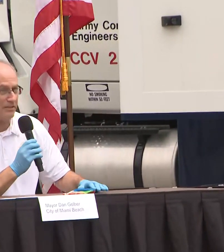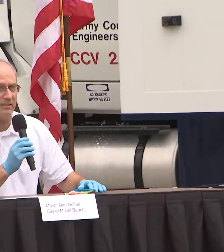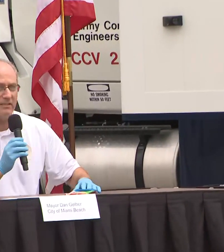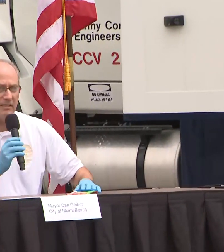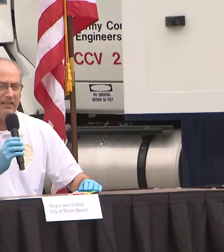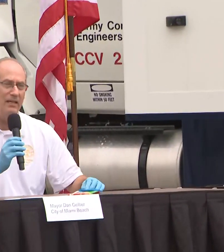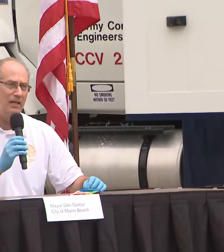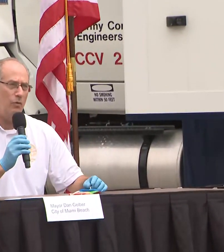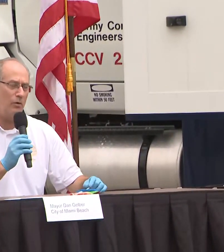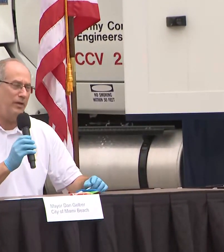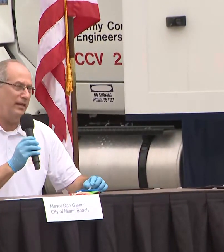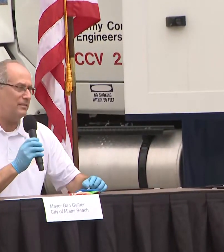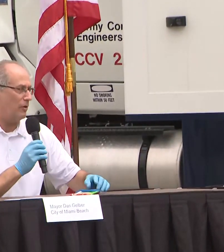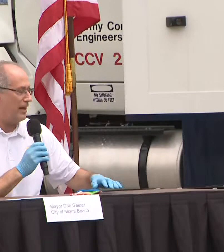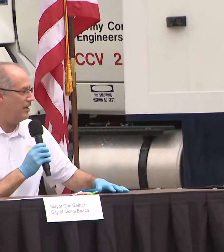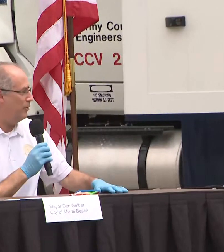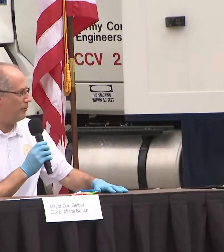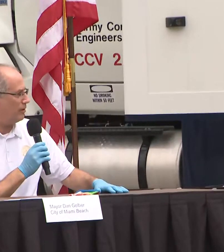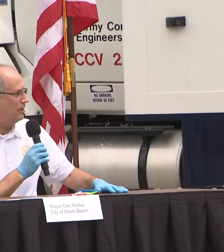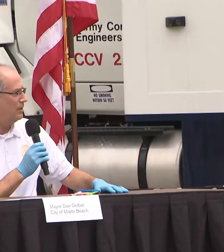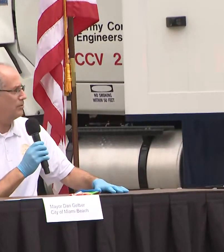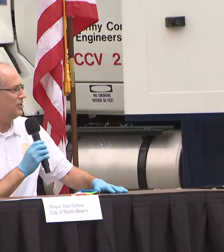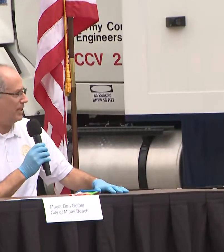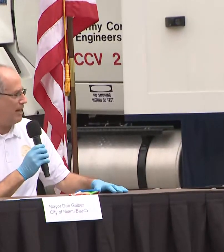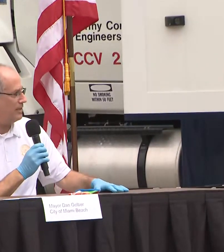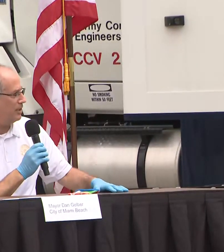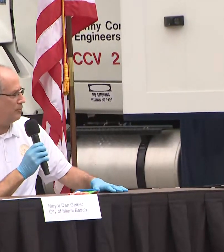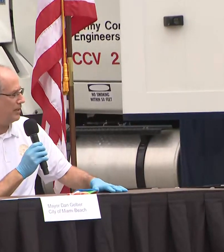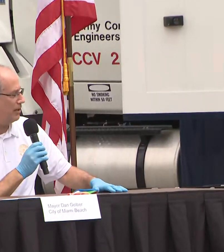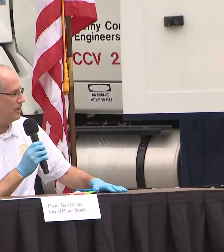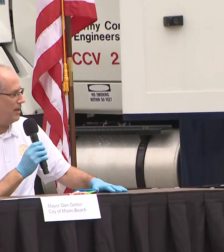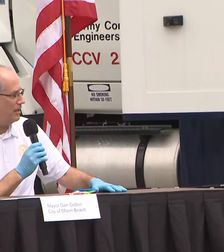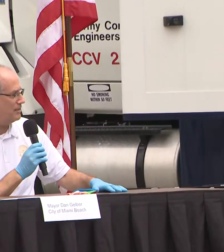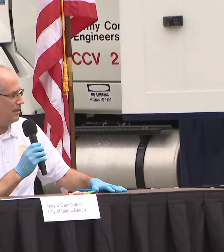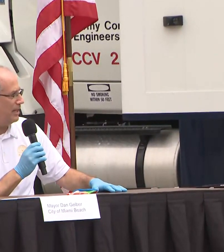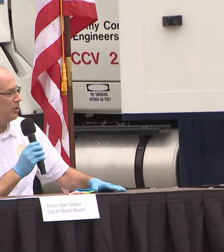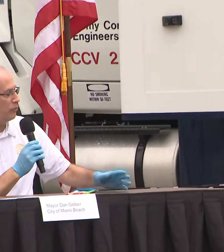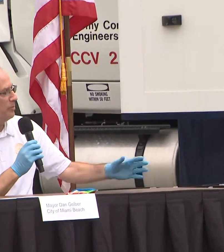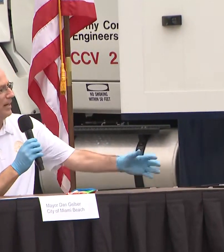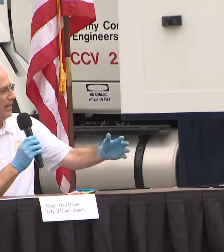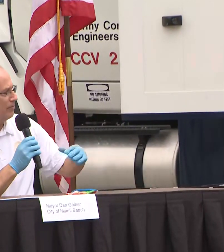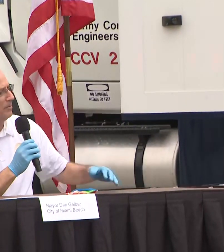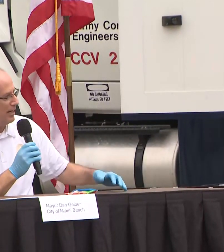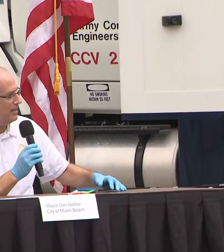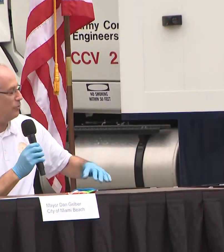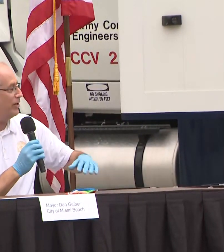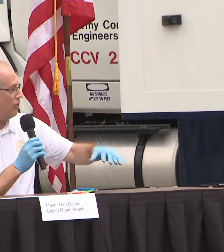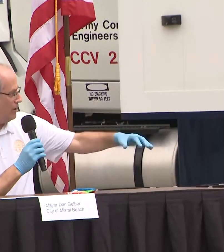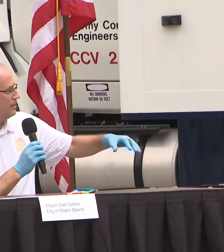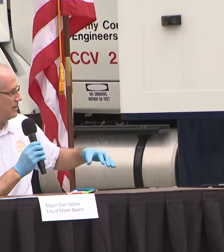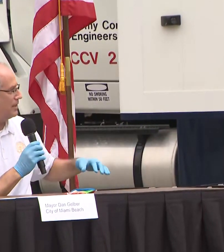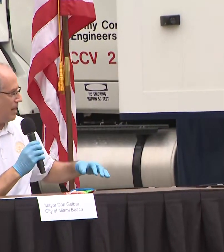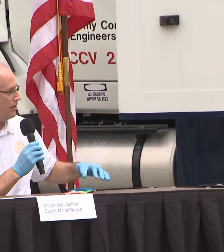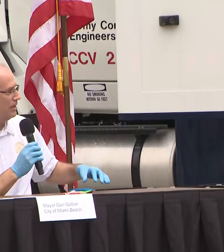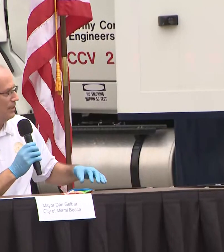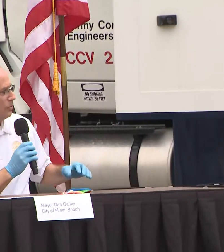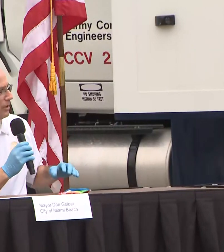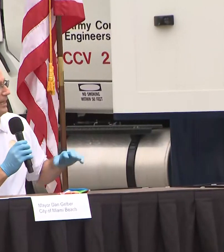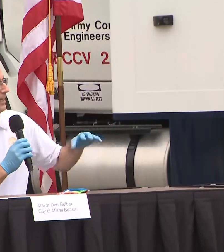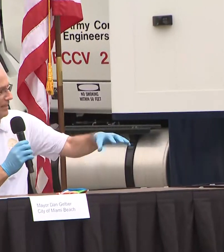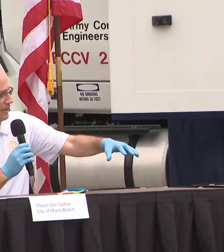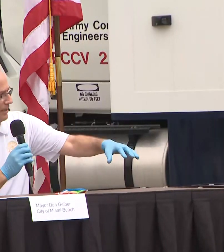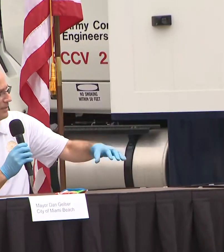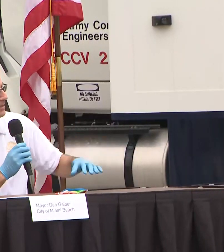who calls just to see what we need so thank you for reaching out thank you for caring about us and thank you for reminding everybody that we are all in this together